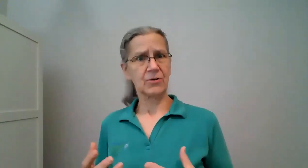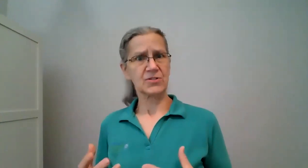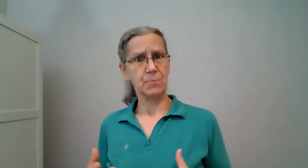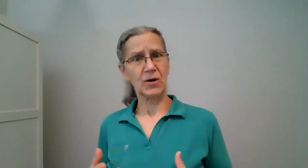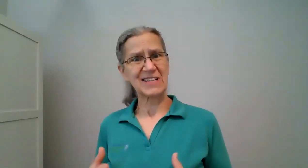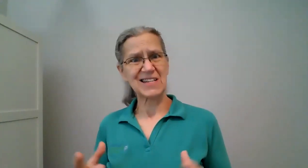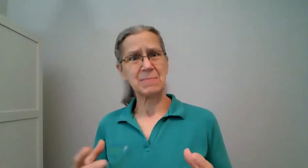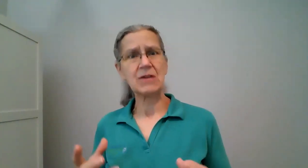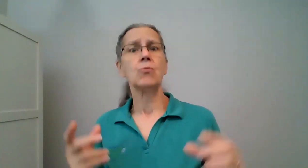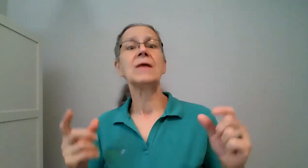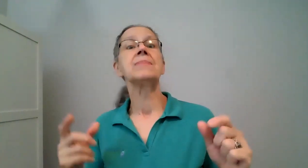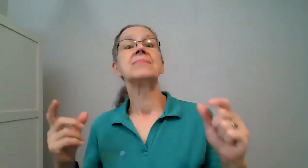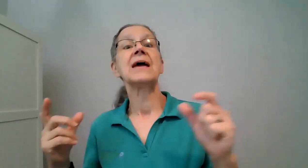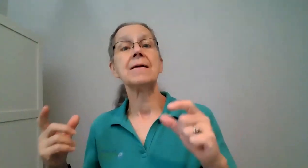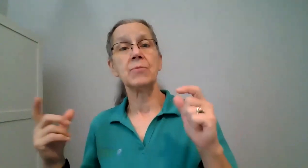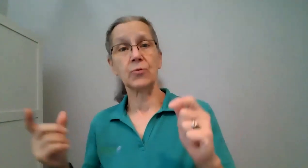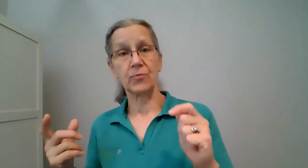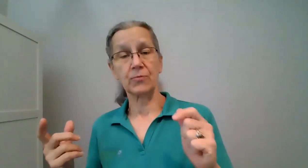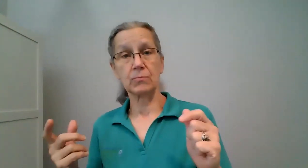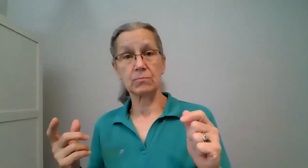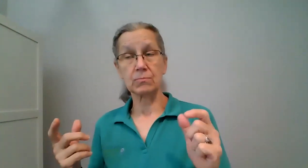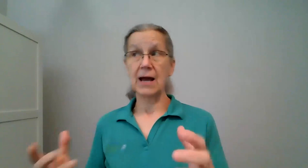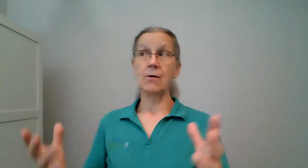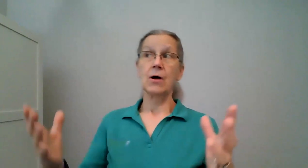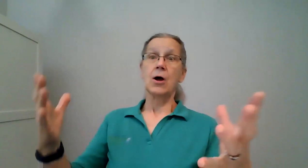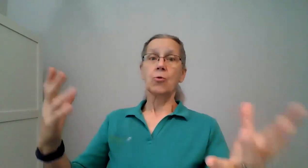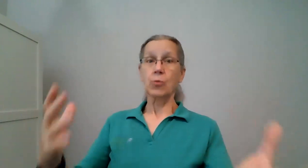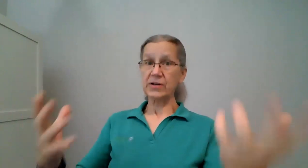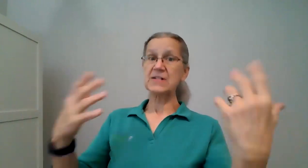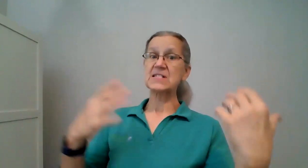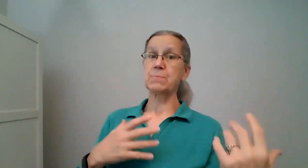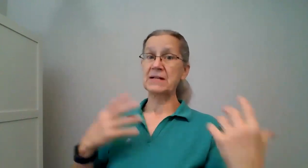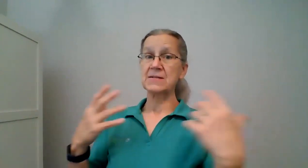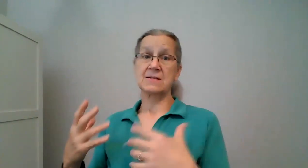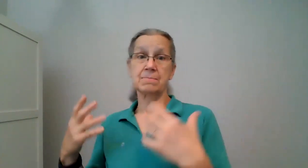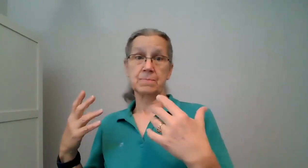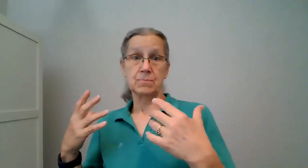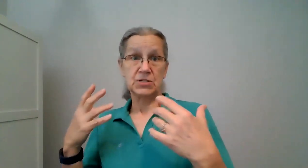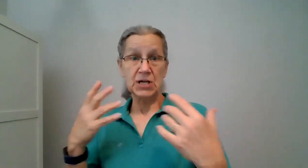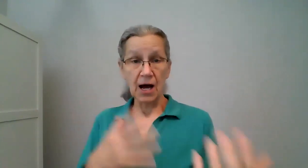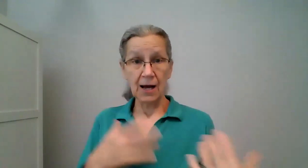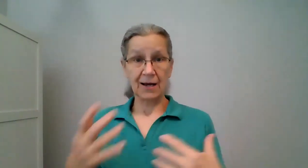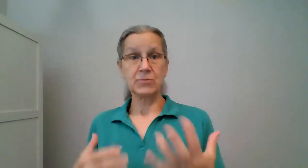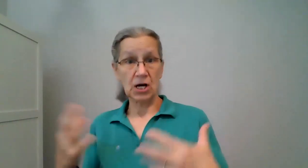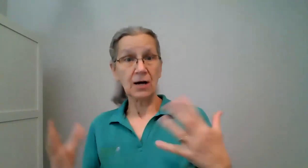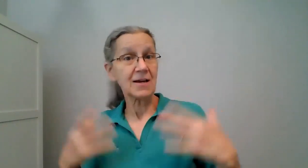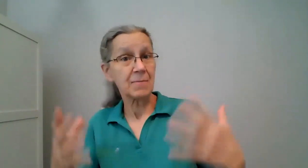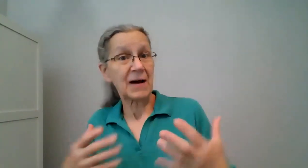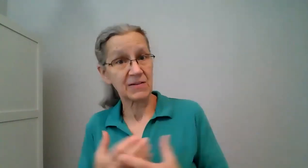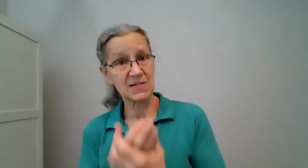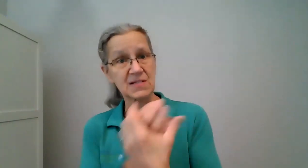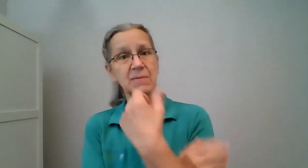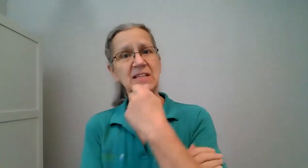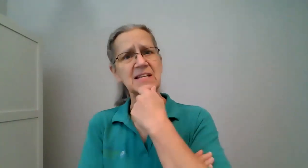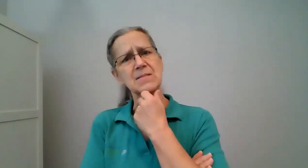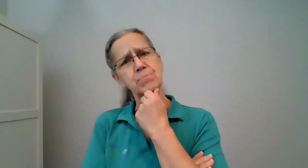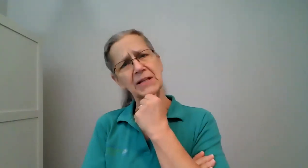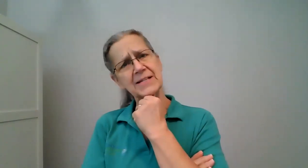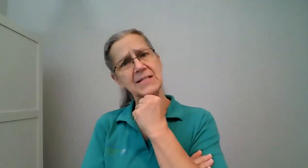or surprising me when they move now we're going to spend some time talking about some of these places